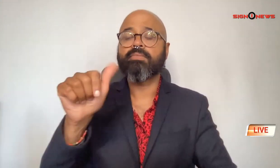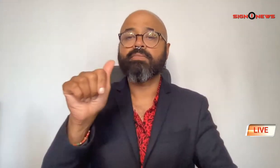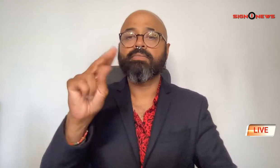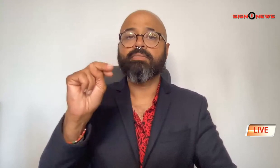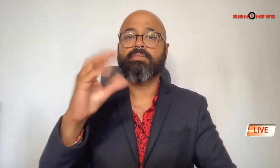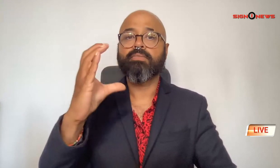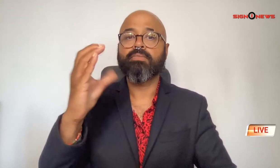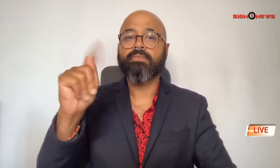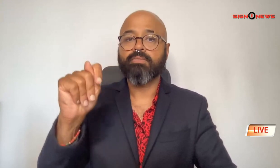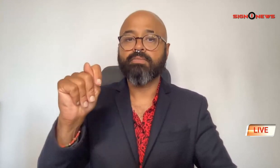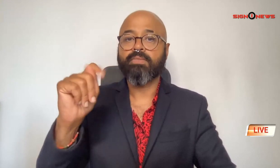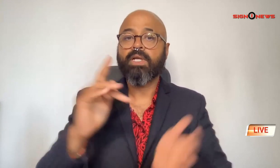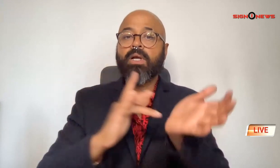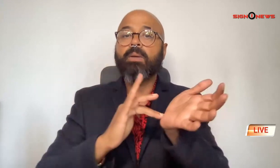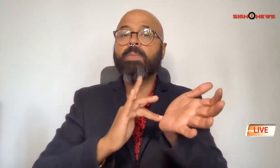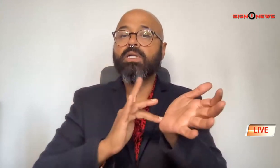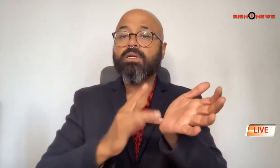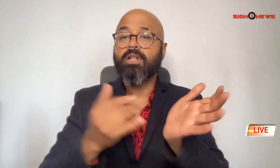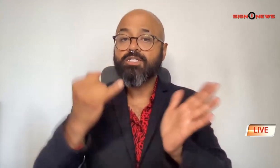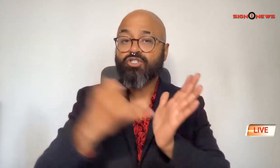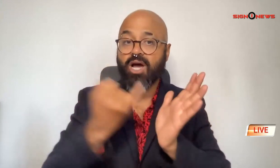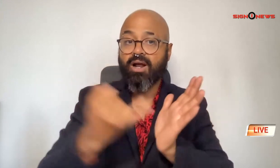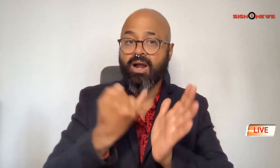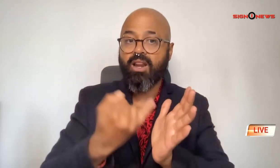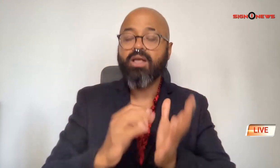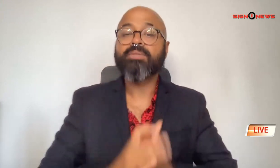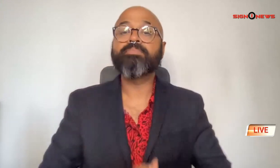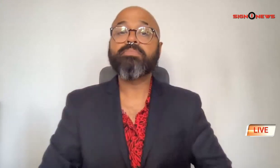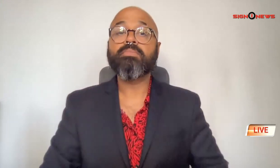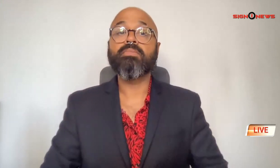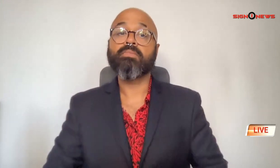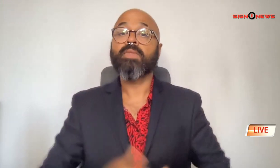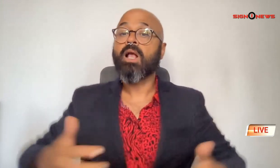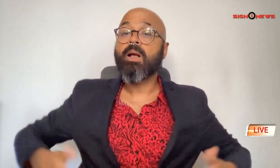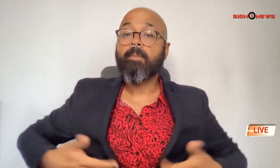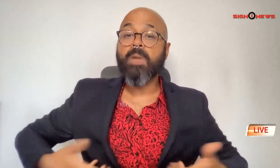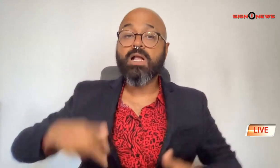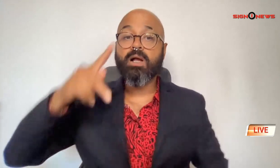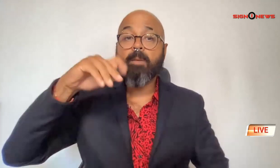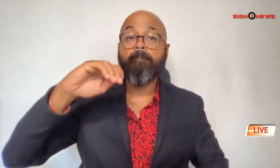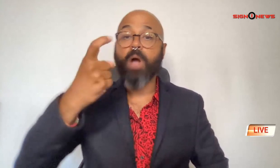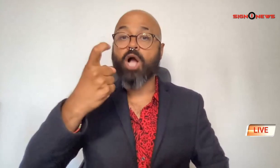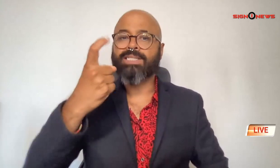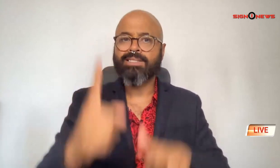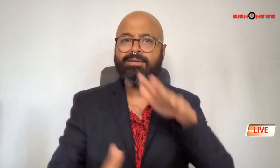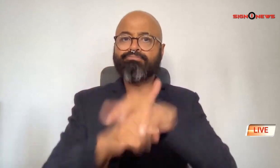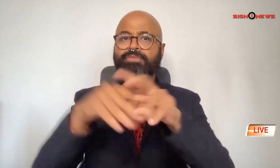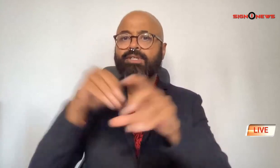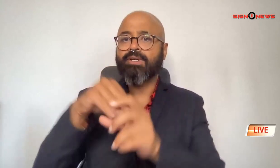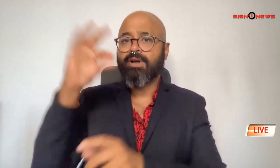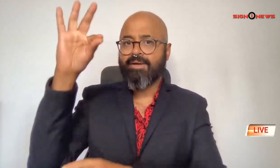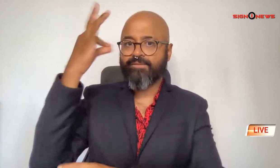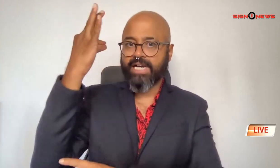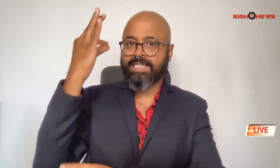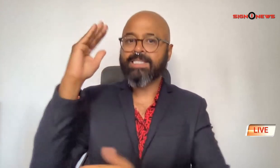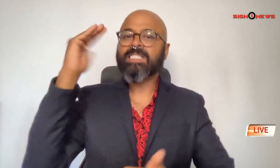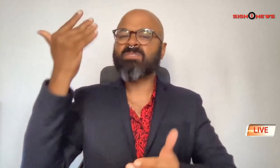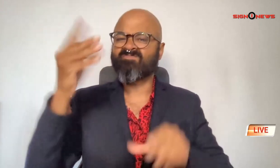according to a case published in the lancet medical journal a monkey pox case in